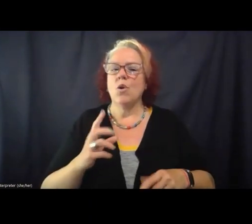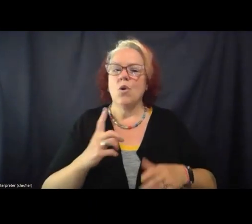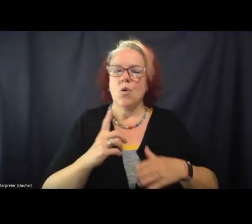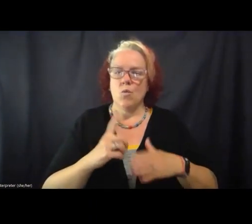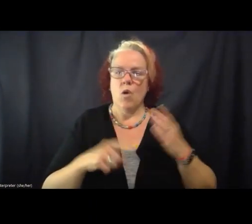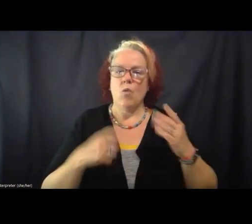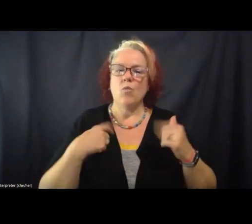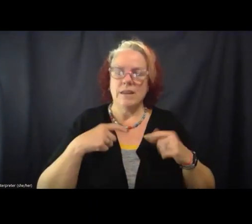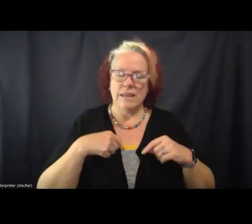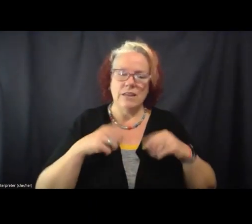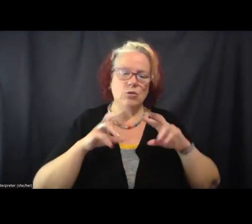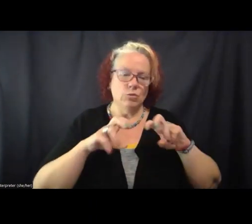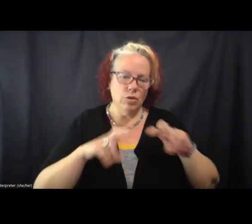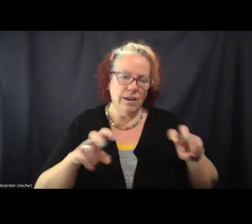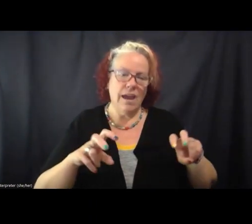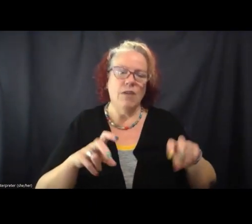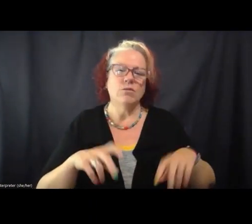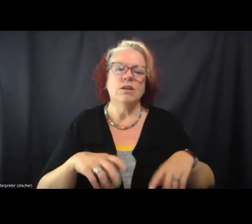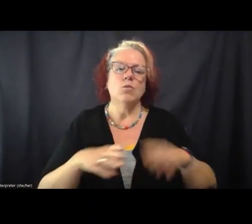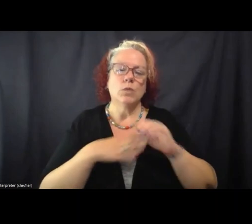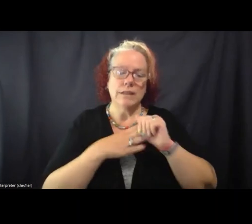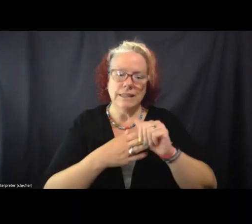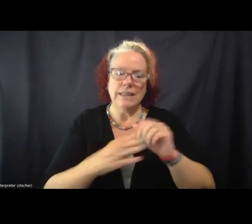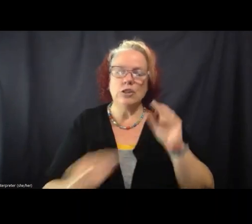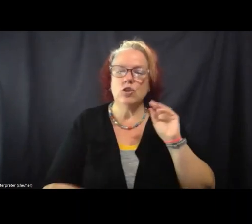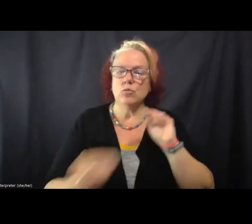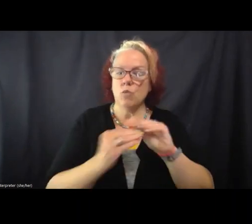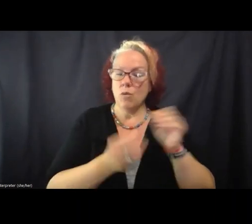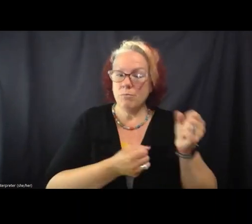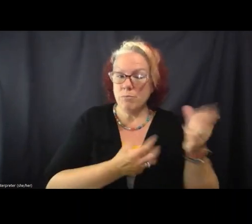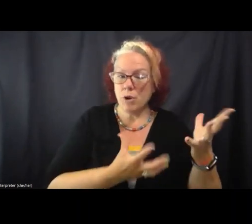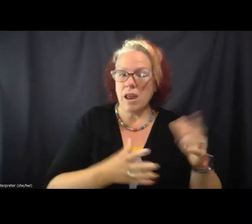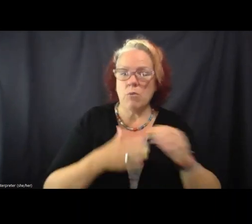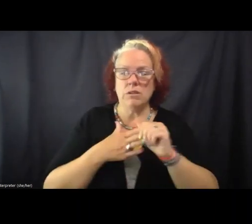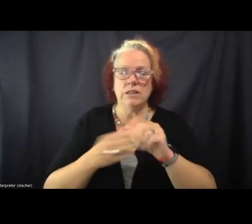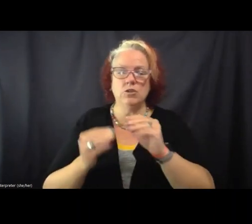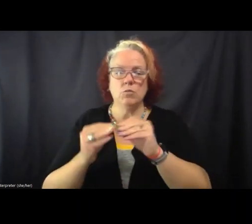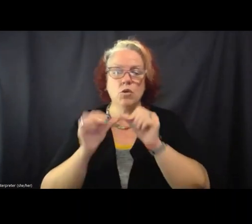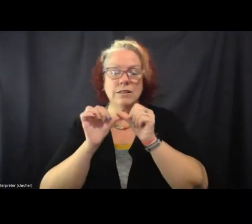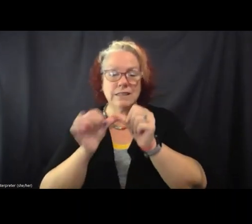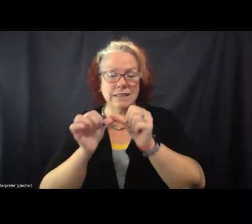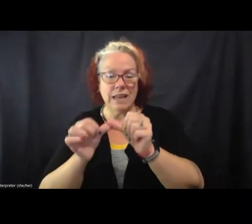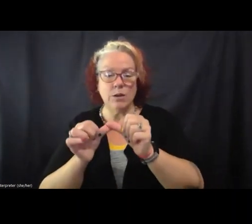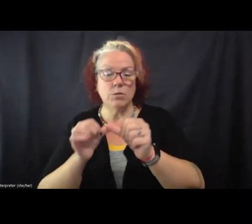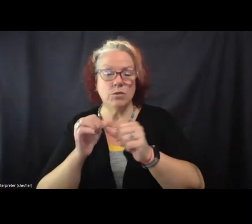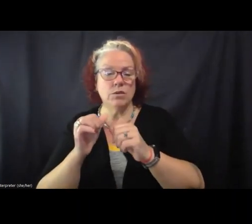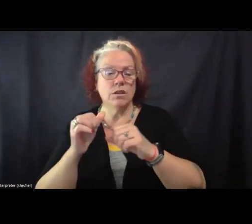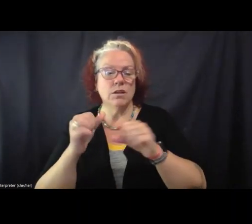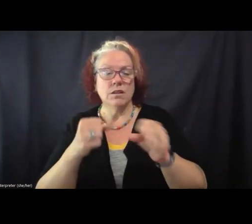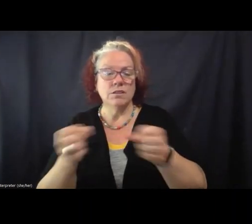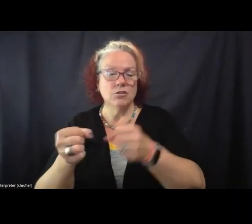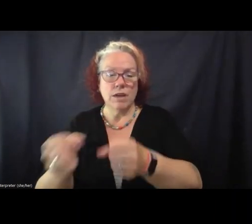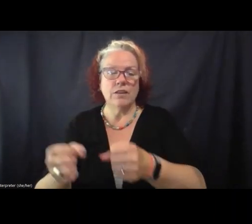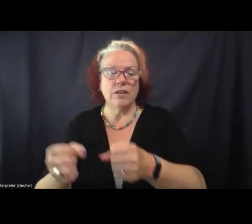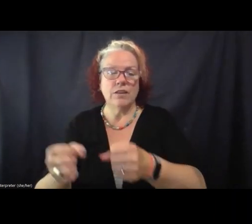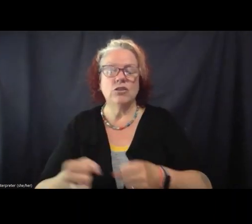to less sustainable practices or lead to breaches of trust internally that are the kinds of reasons why people leave organizing.